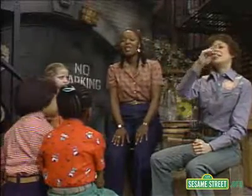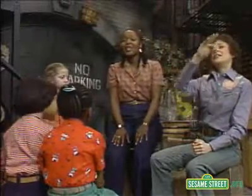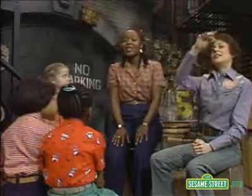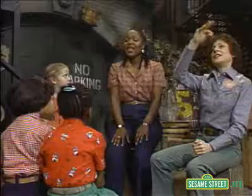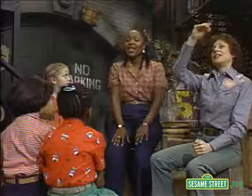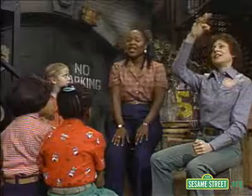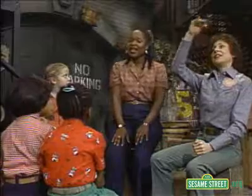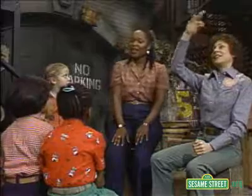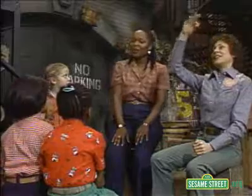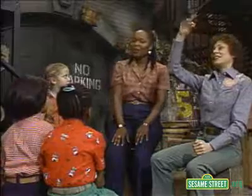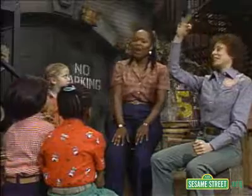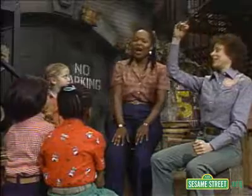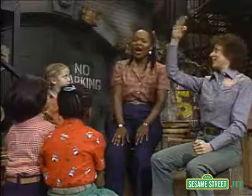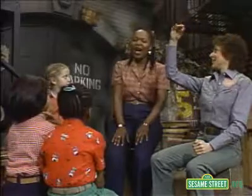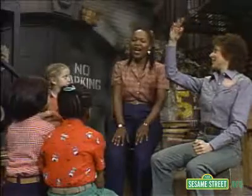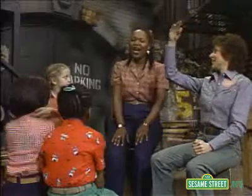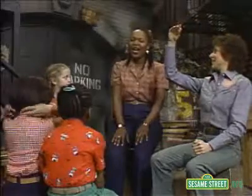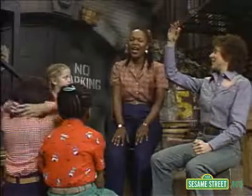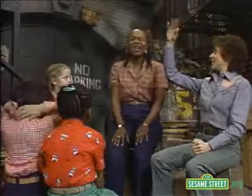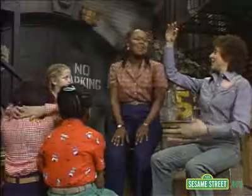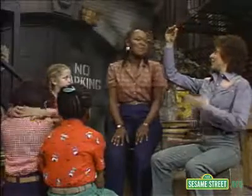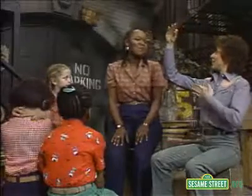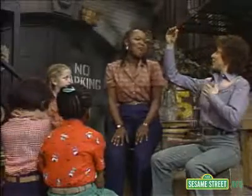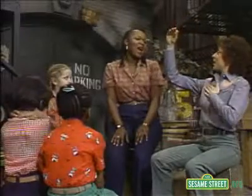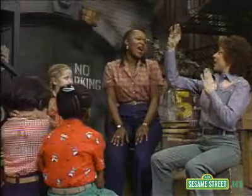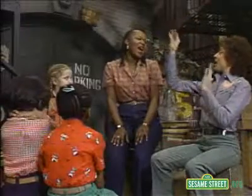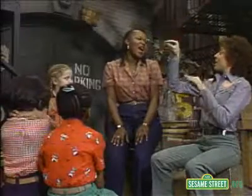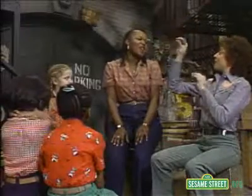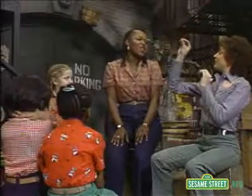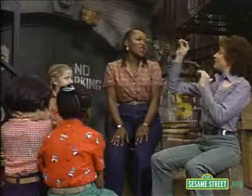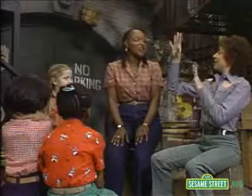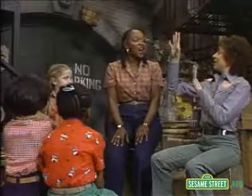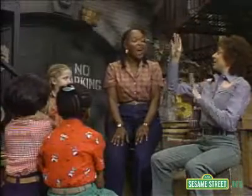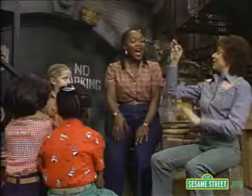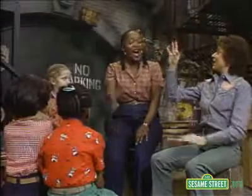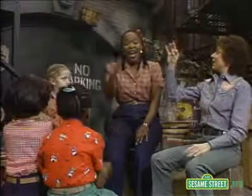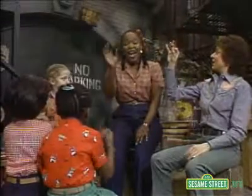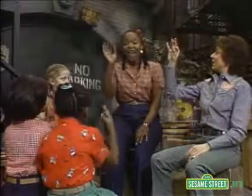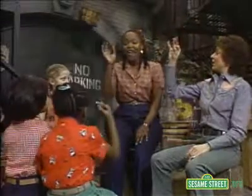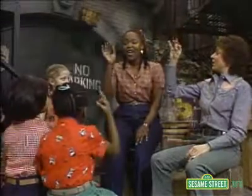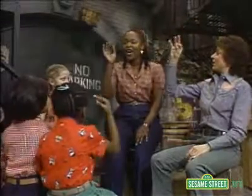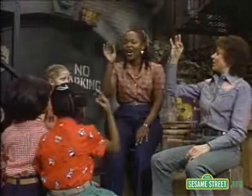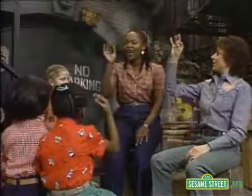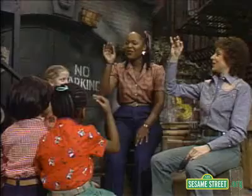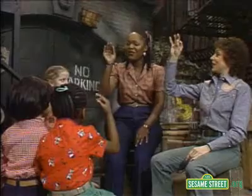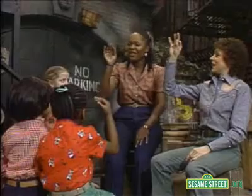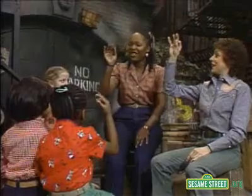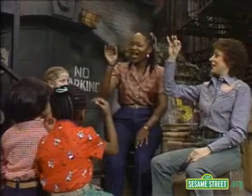blinking by, magic firefly.